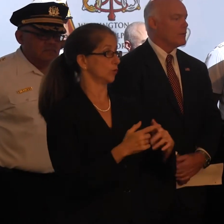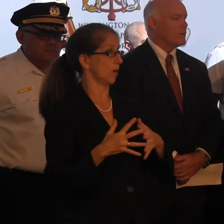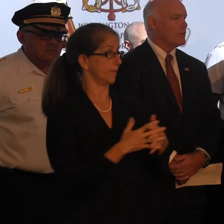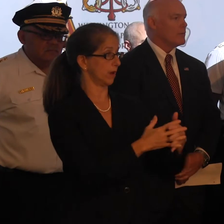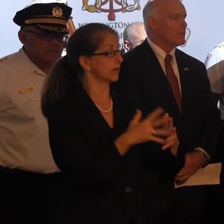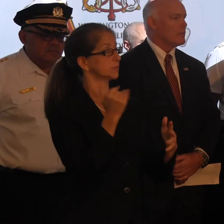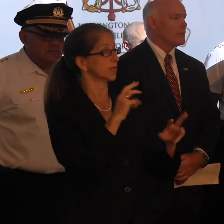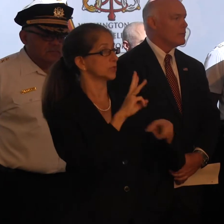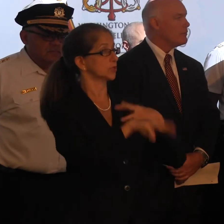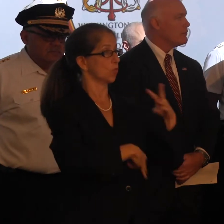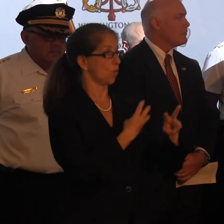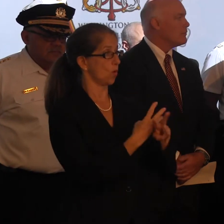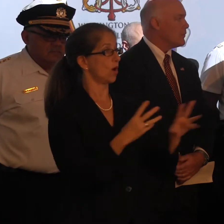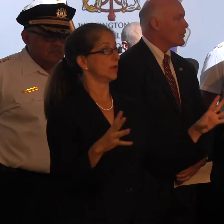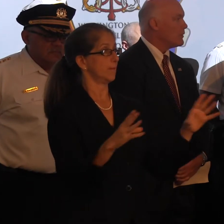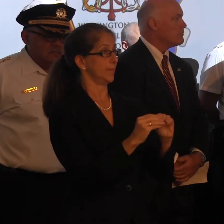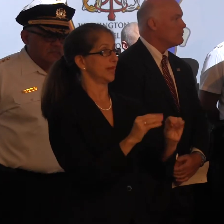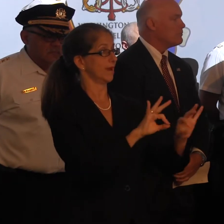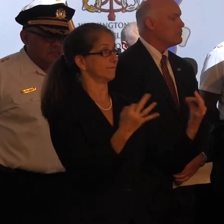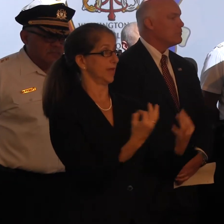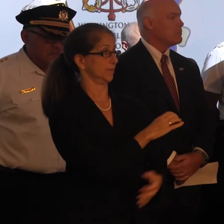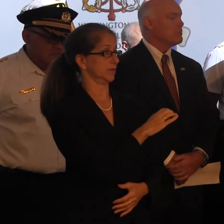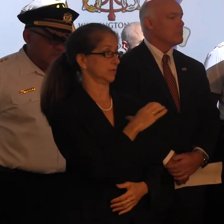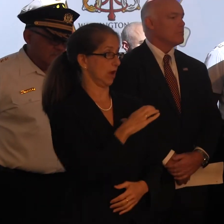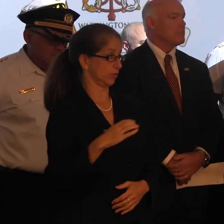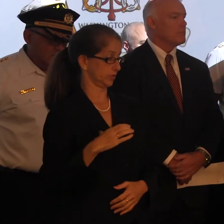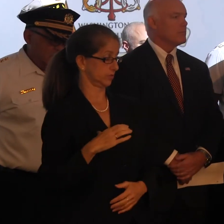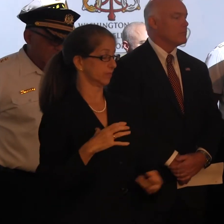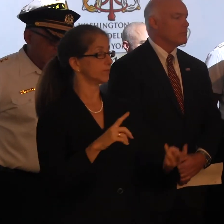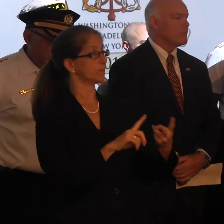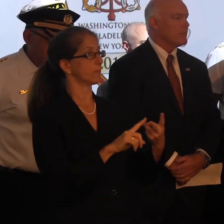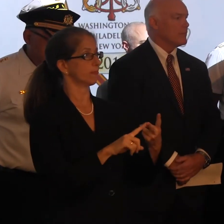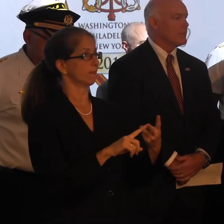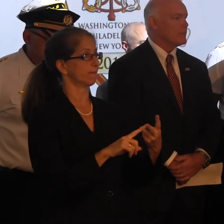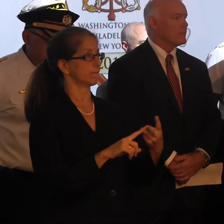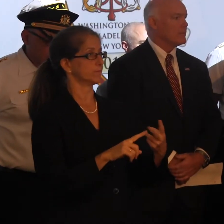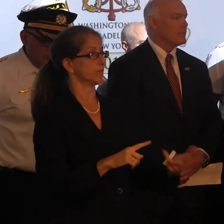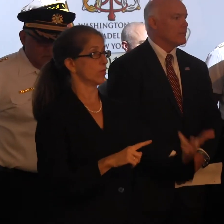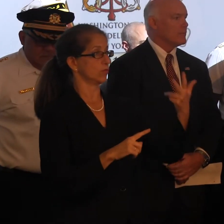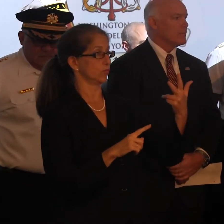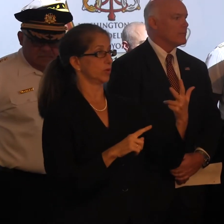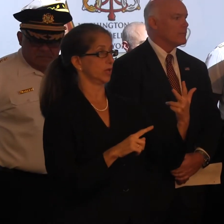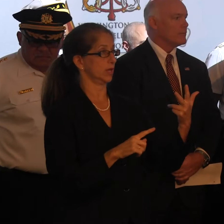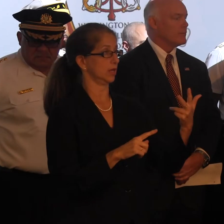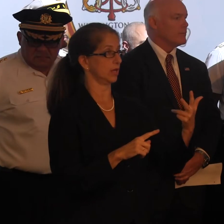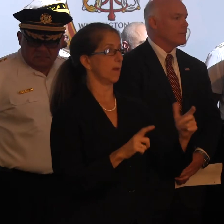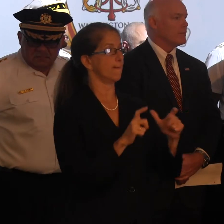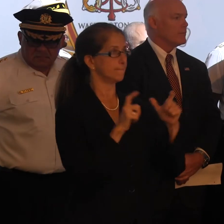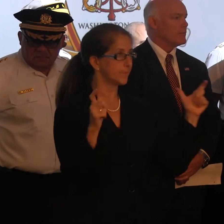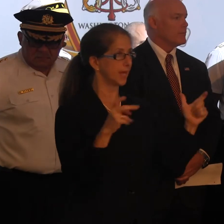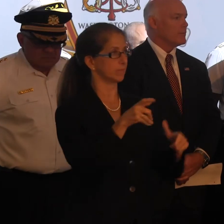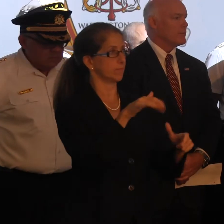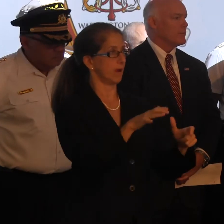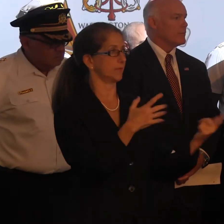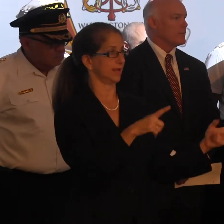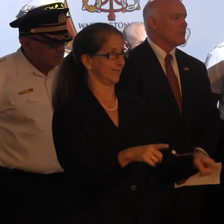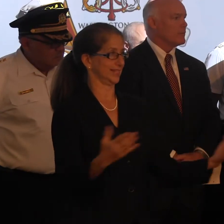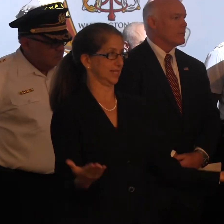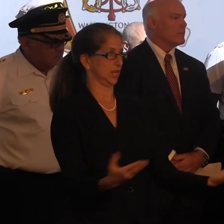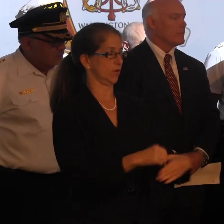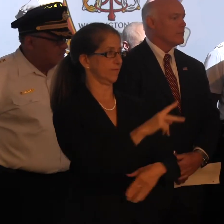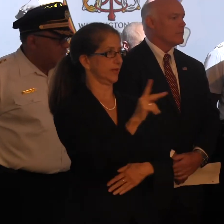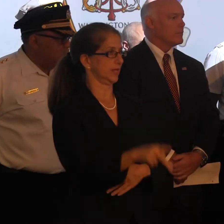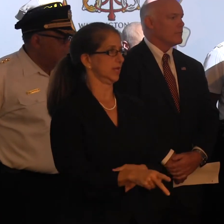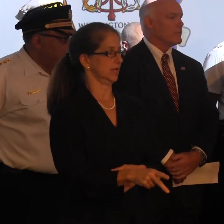of the World Meeting of Families Congress. Second, there are three huge public events in the city of Philadelphia,